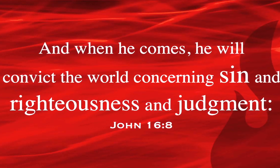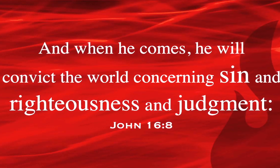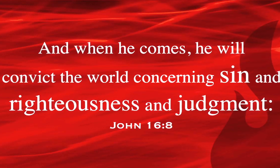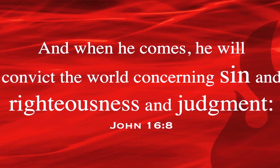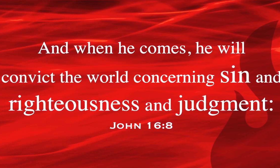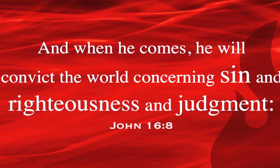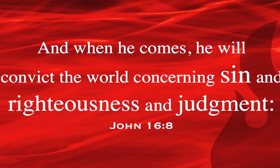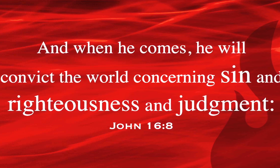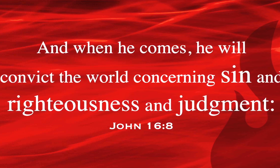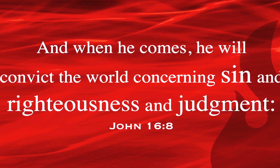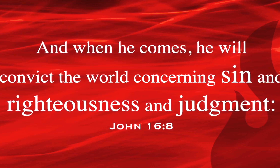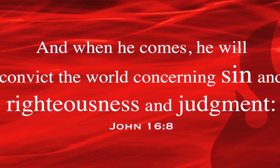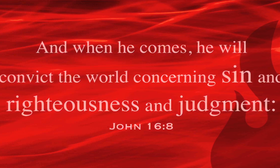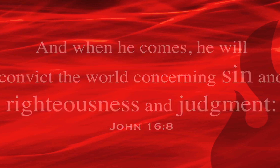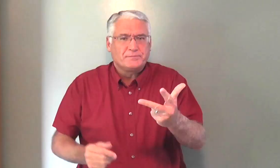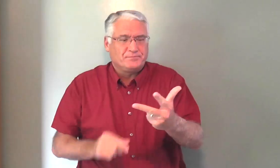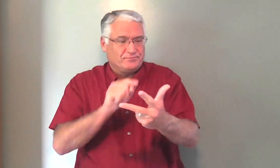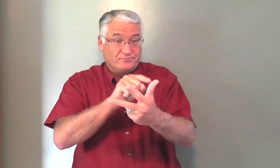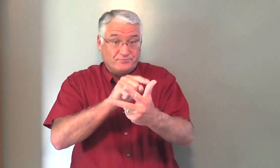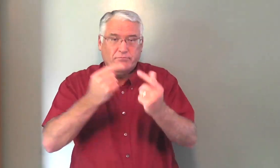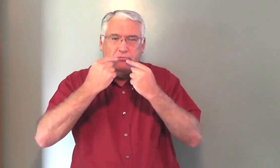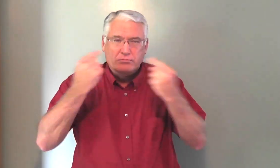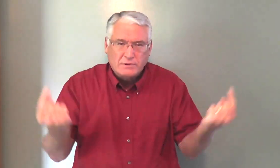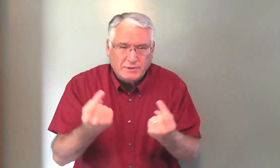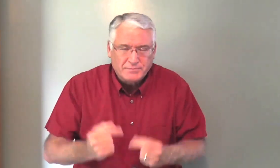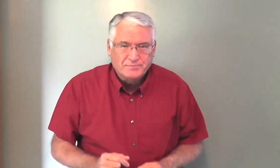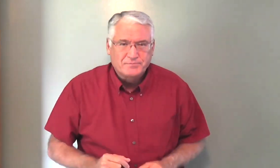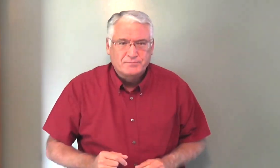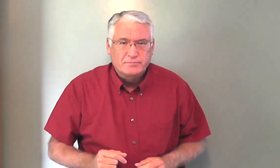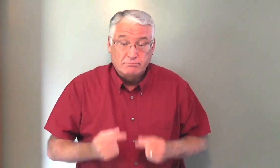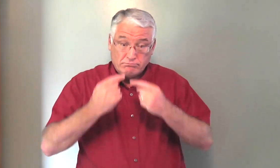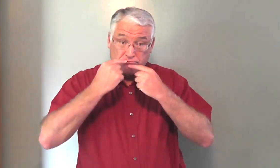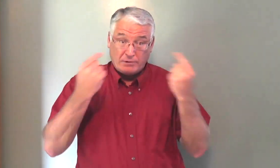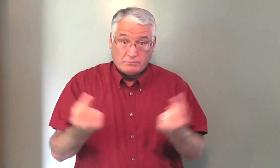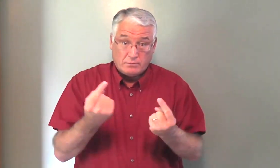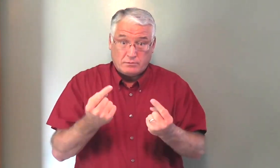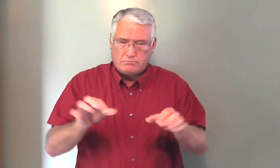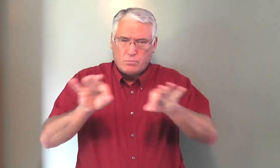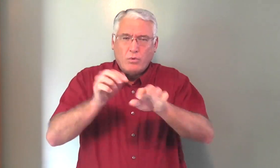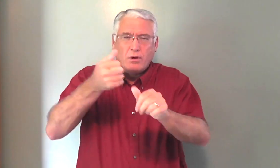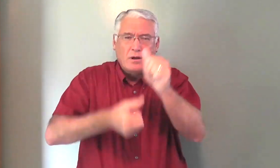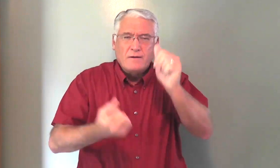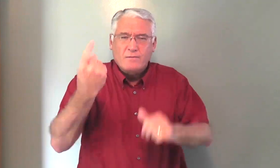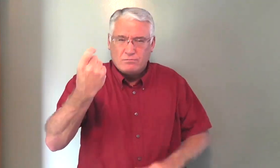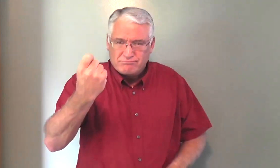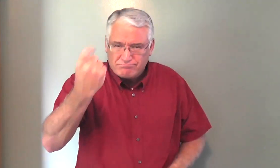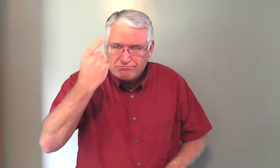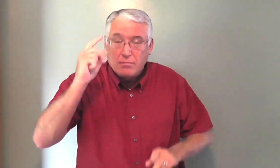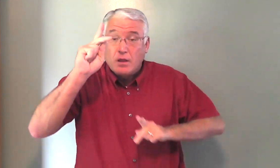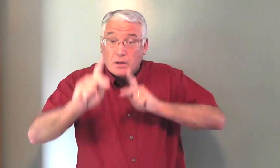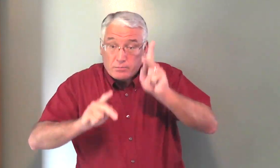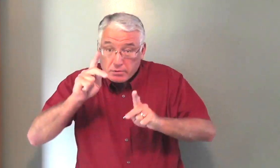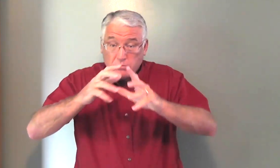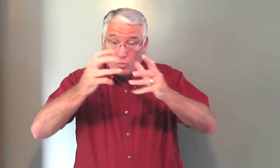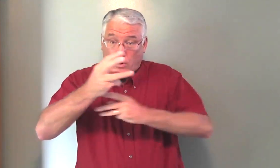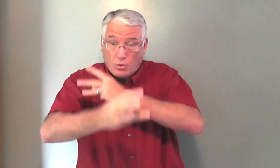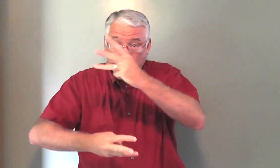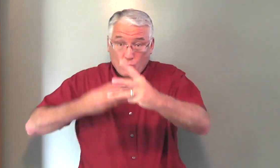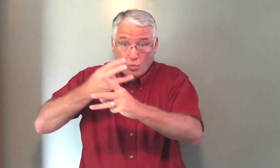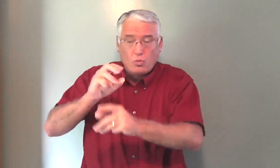righteousness and judgment. First is sin. Sin, it is important that everyone understand that